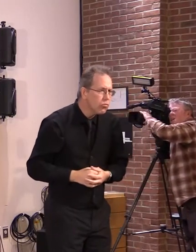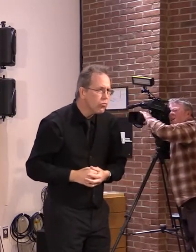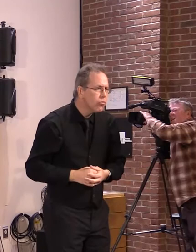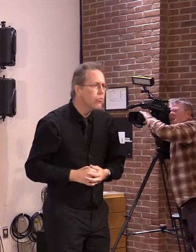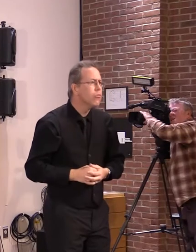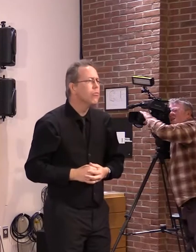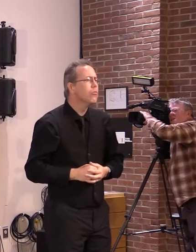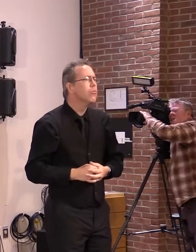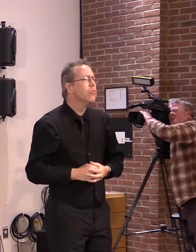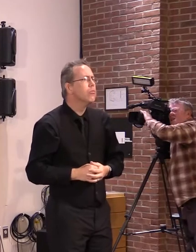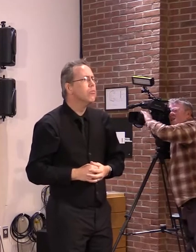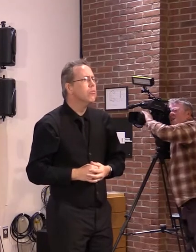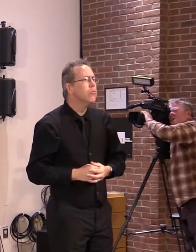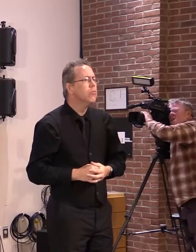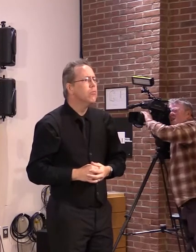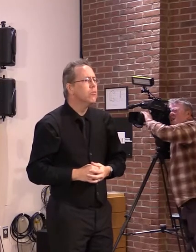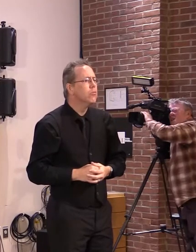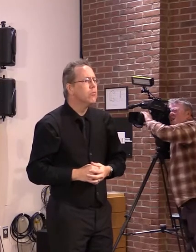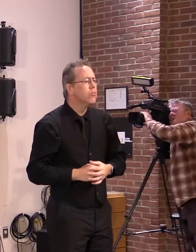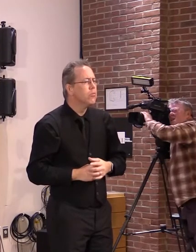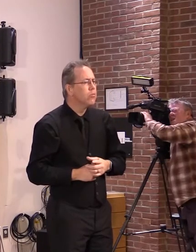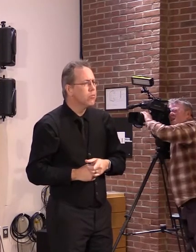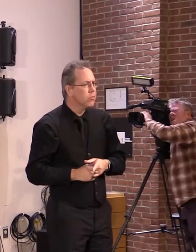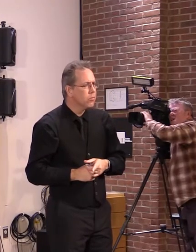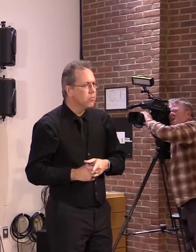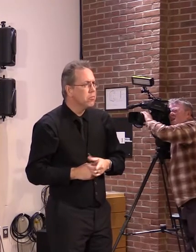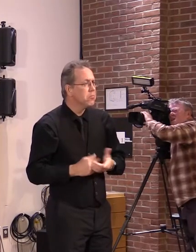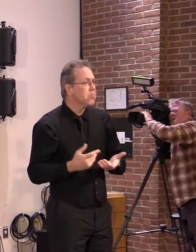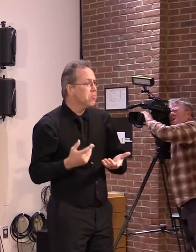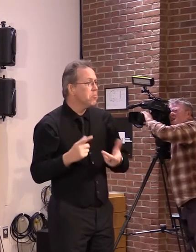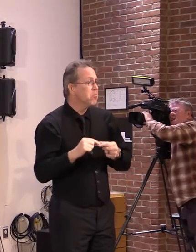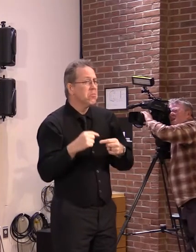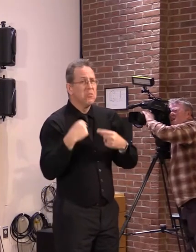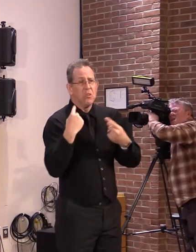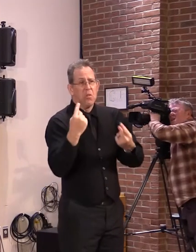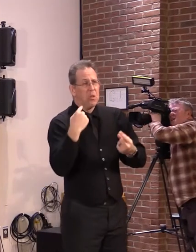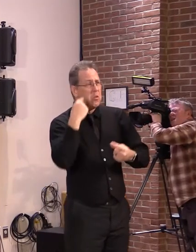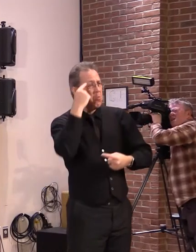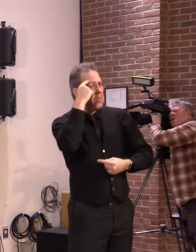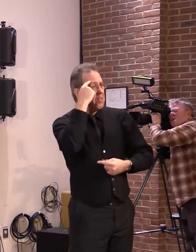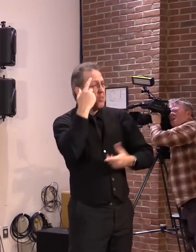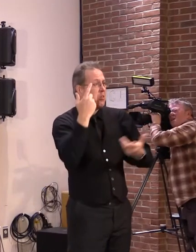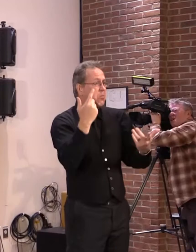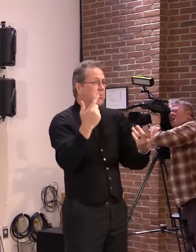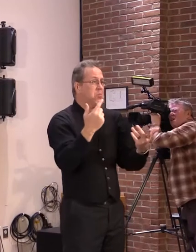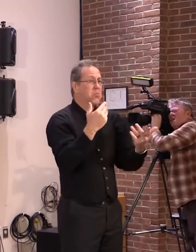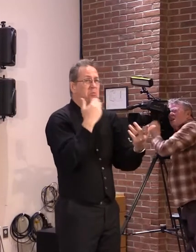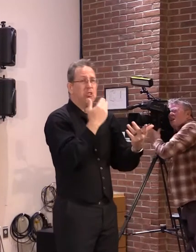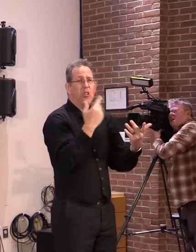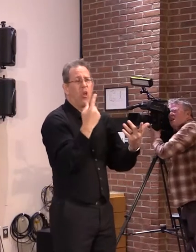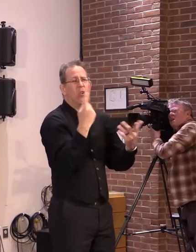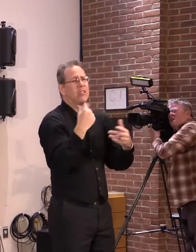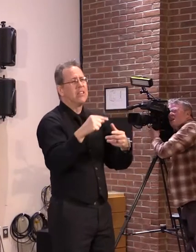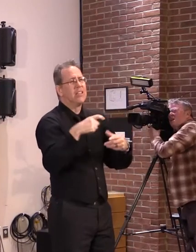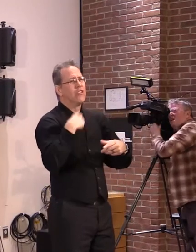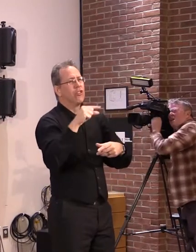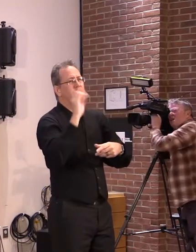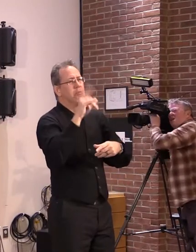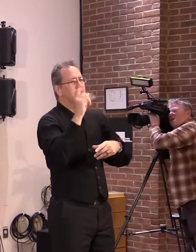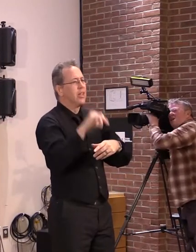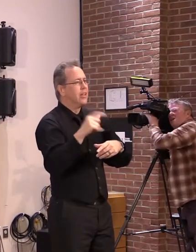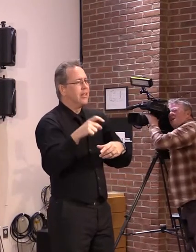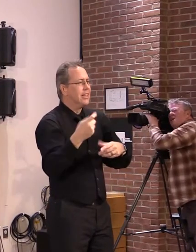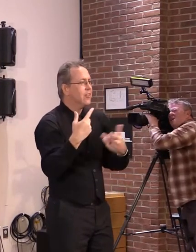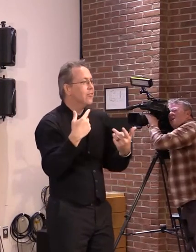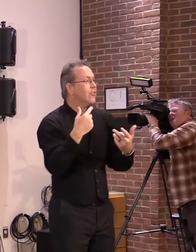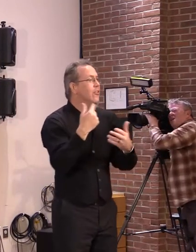there's still a need always, and you don't have to do it just on Green Up